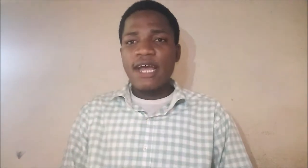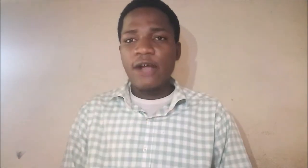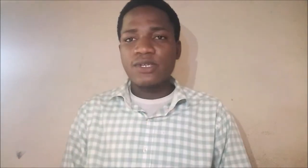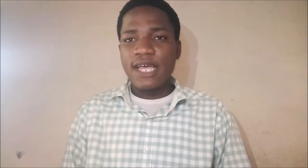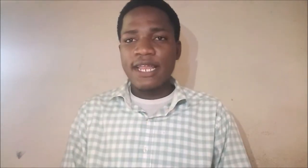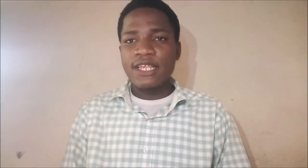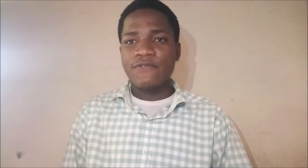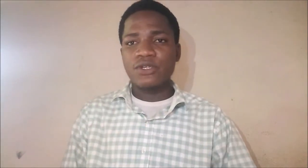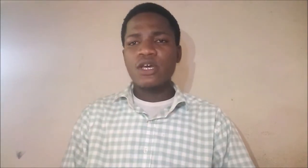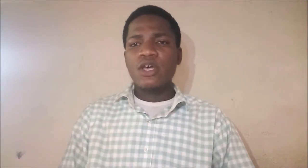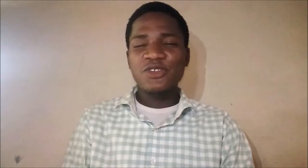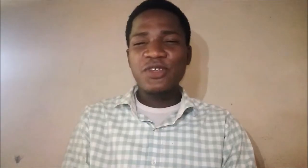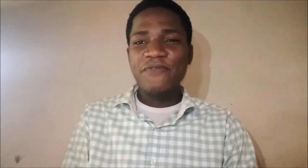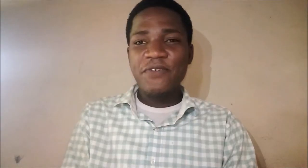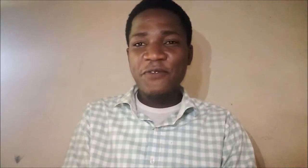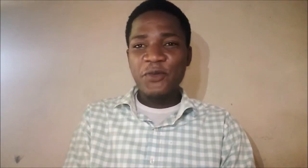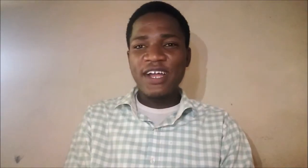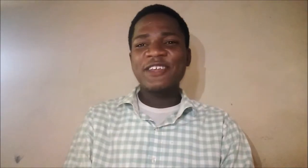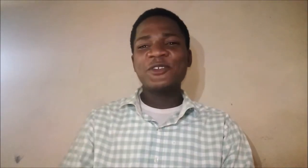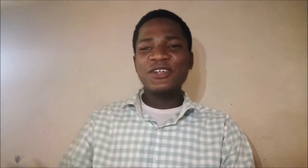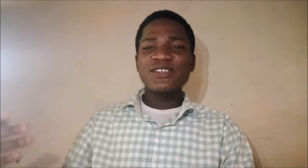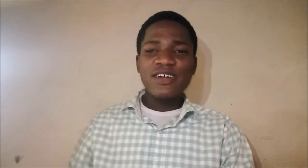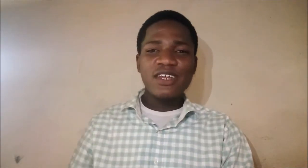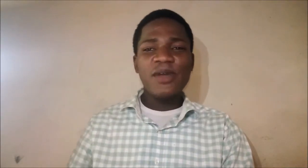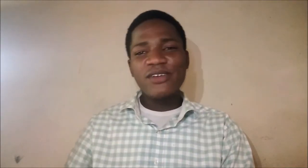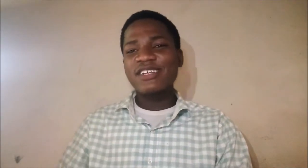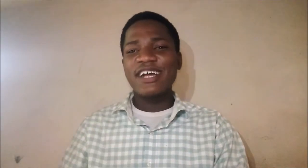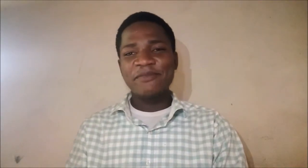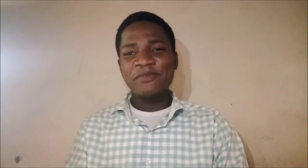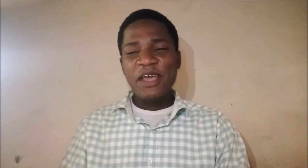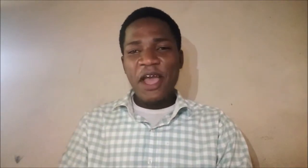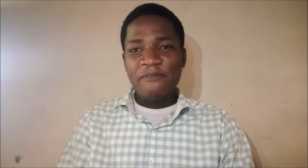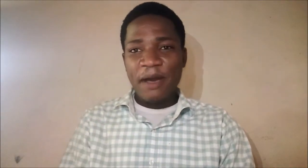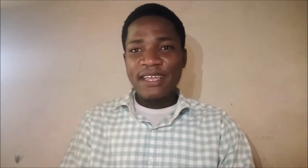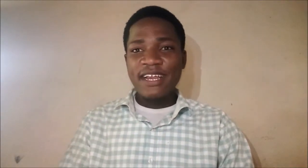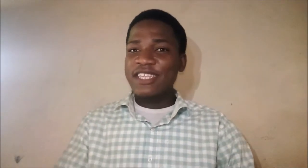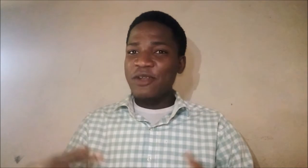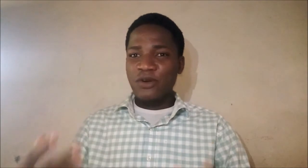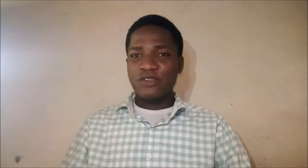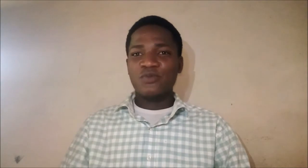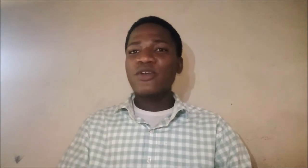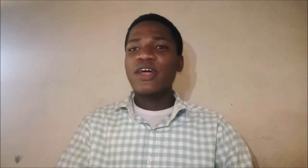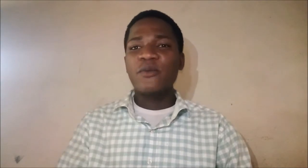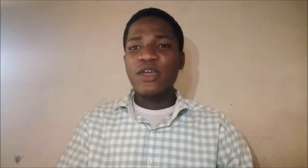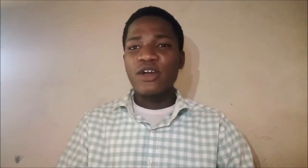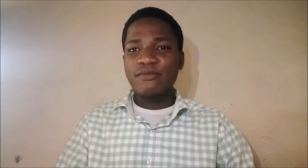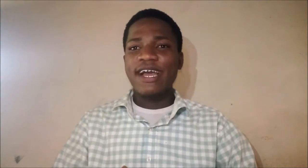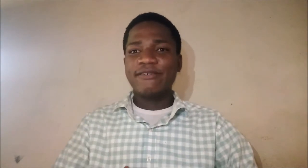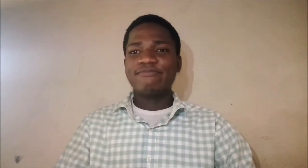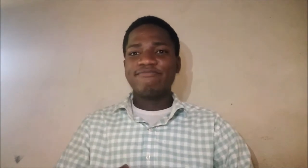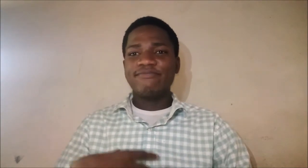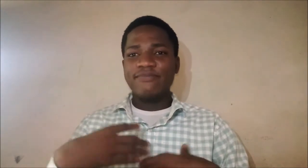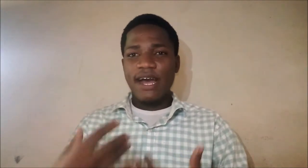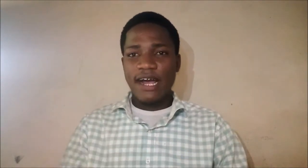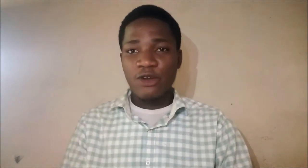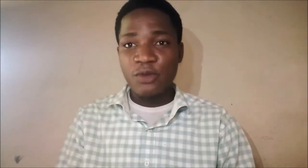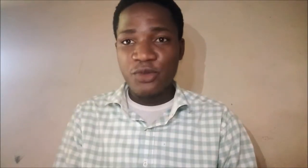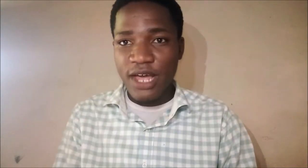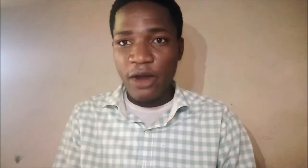how to sign this first. Let's do the fifth one. If you notice already, we are using family related words. We know that we are accustomed to that